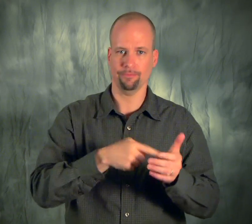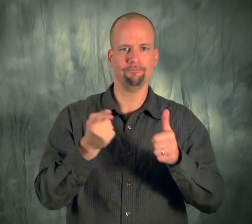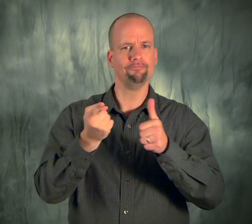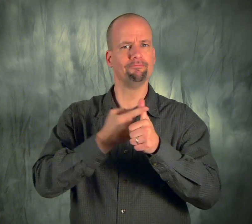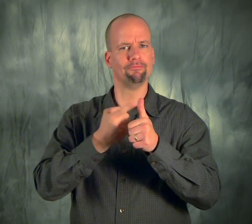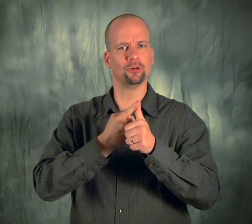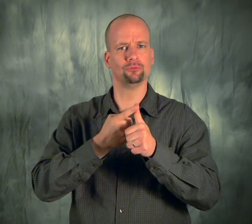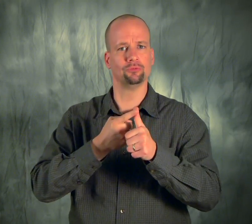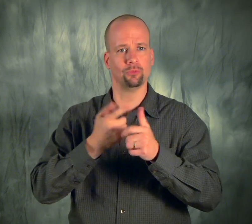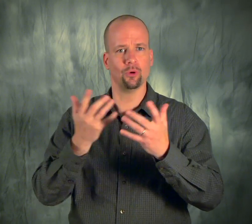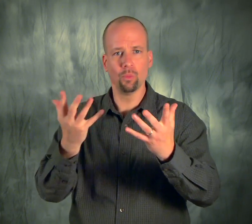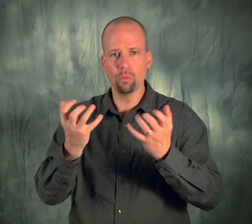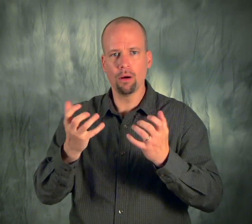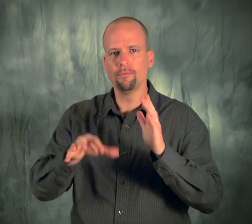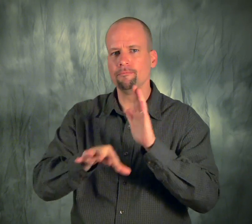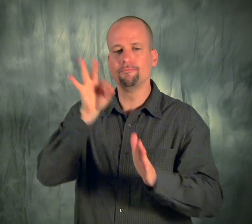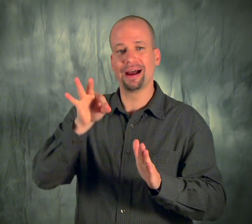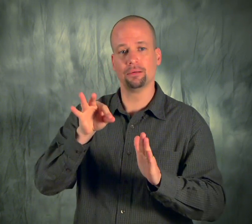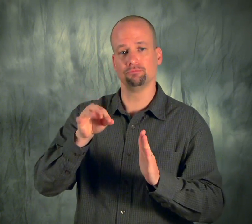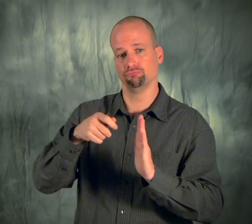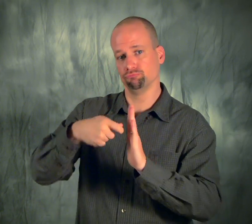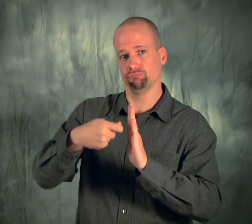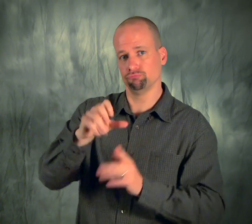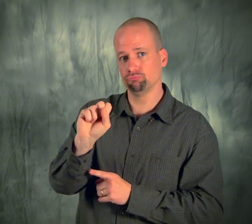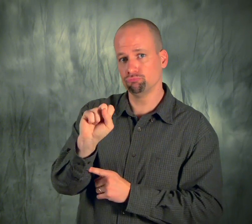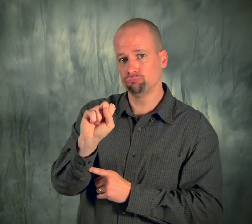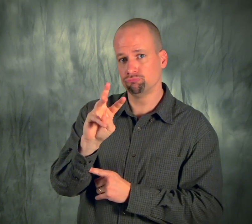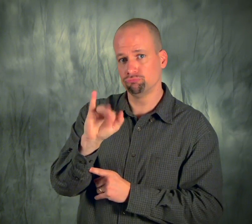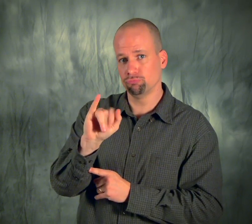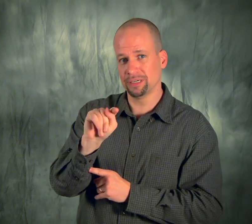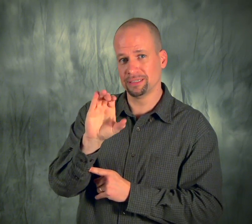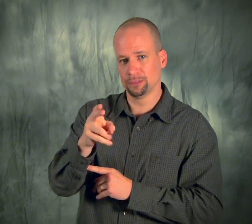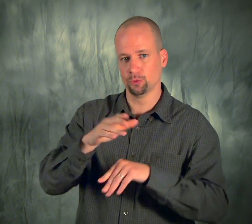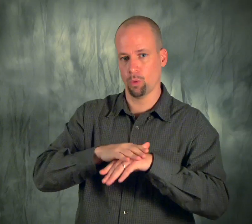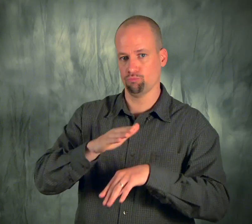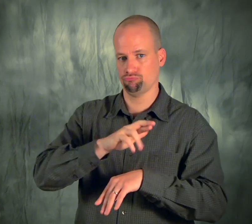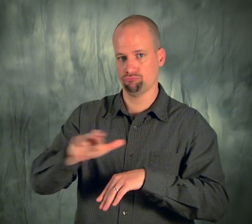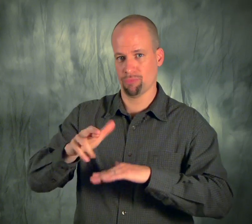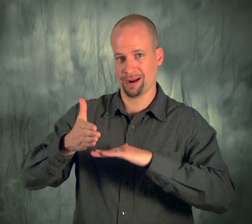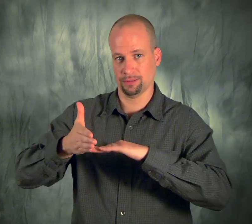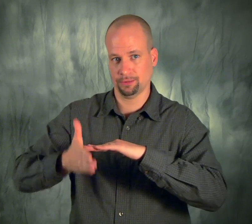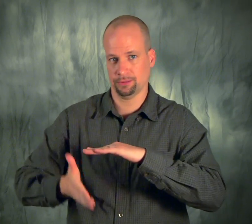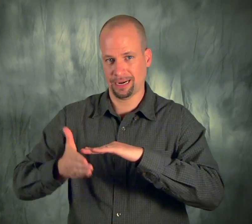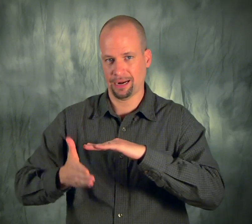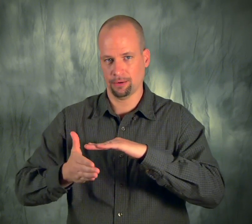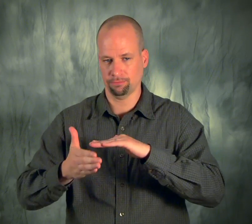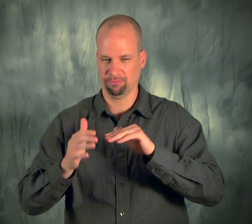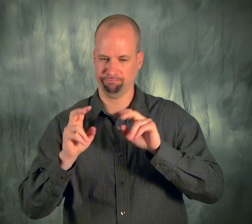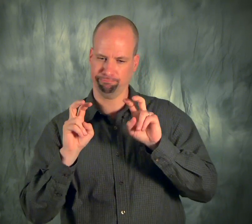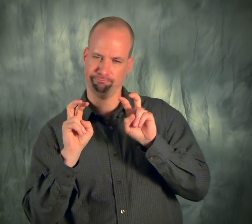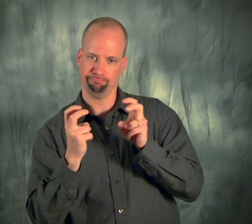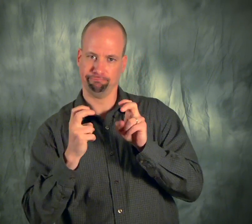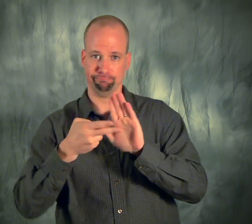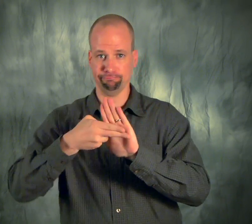To do this, you will want to find the switch on the right side that says Weather Radio.